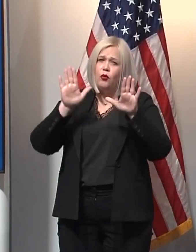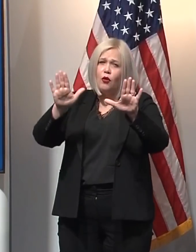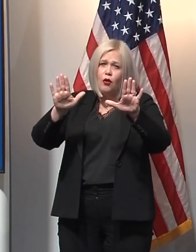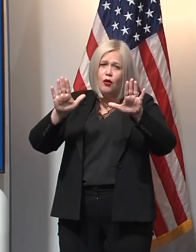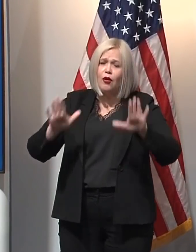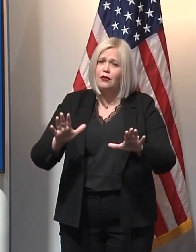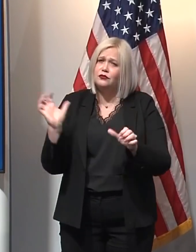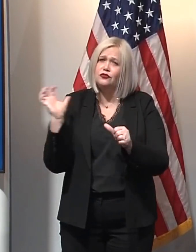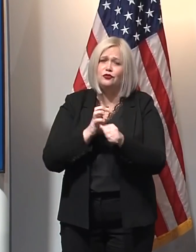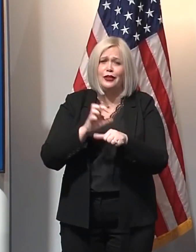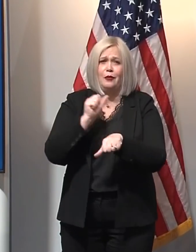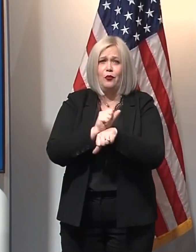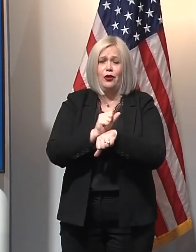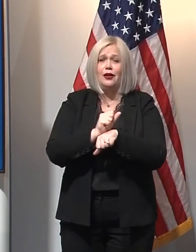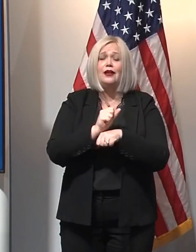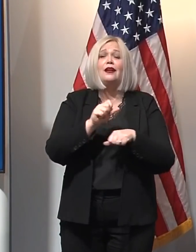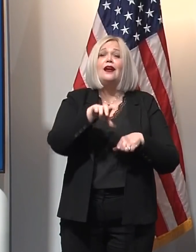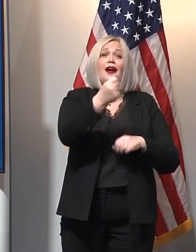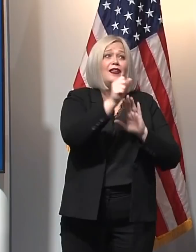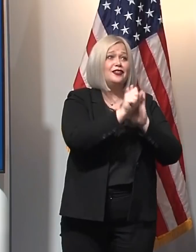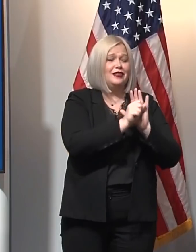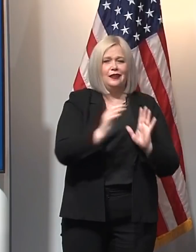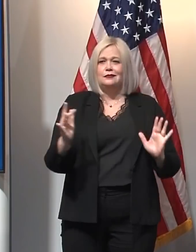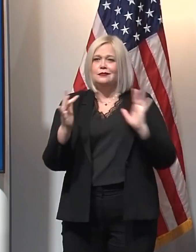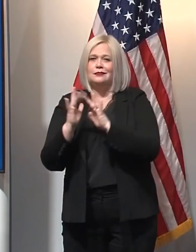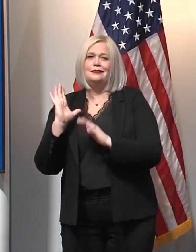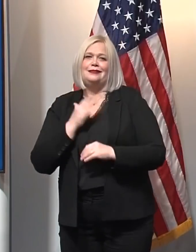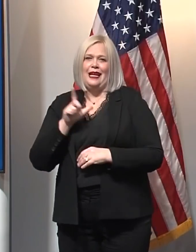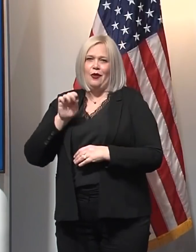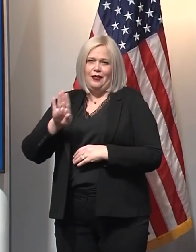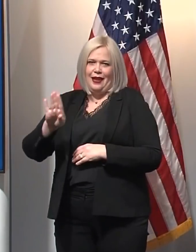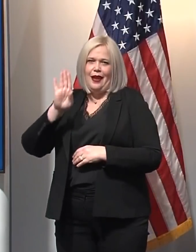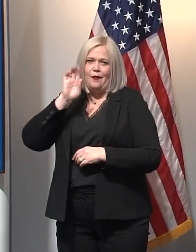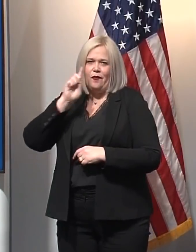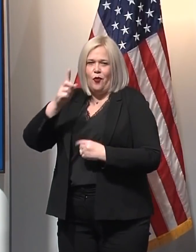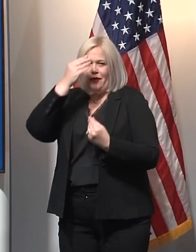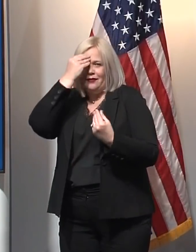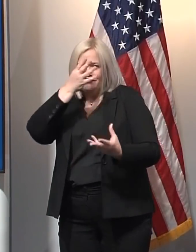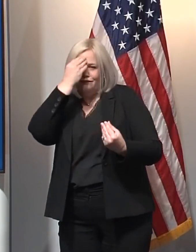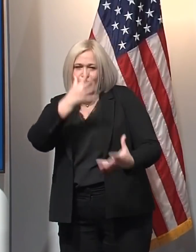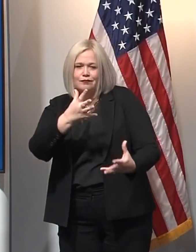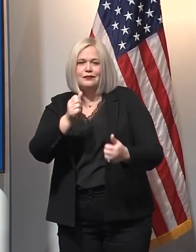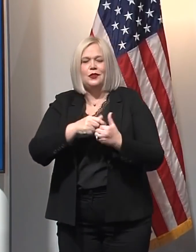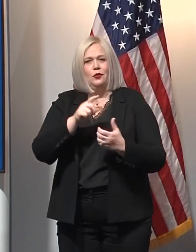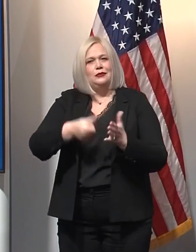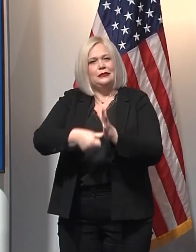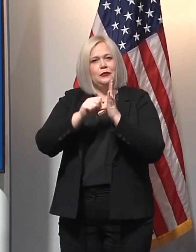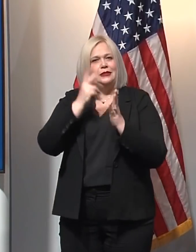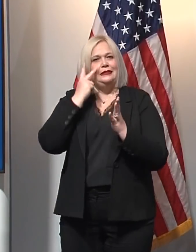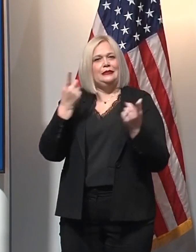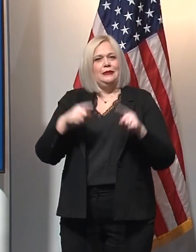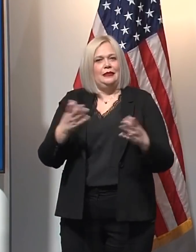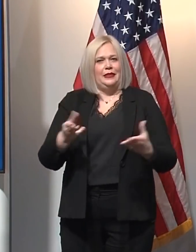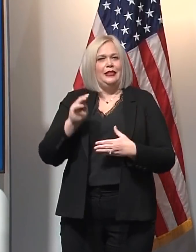for consultation on a variety of issues. And so it's really impressive what's happening right here in Michigan.